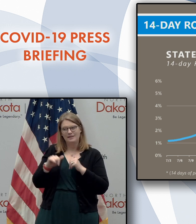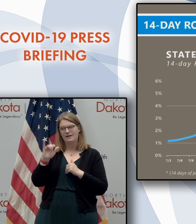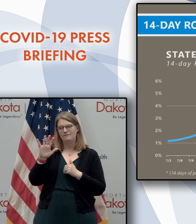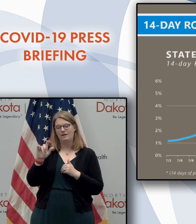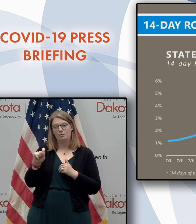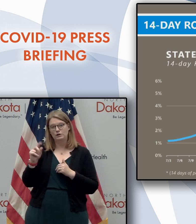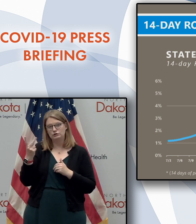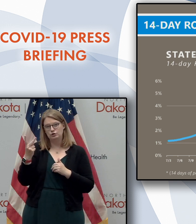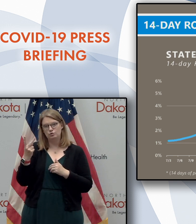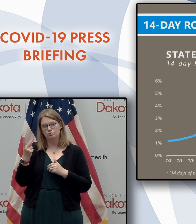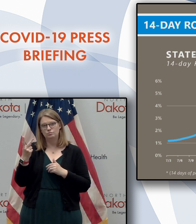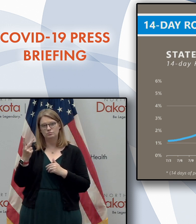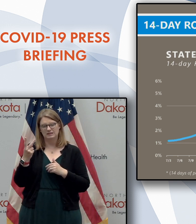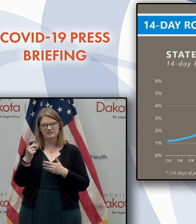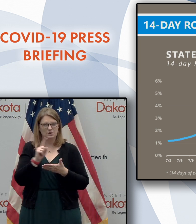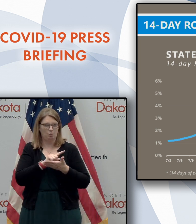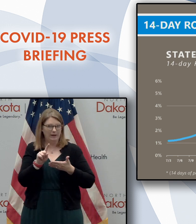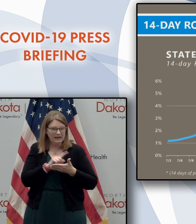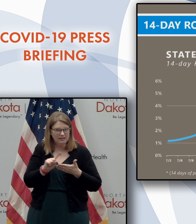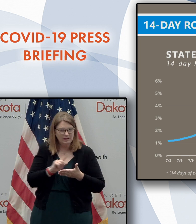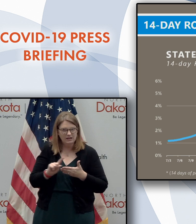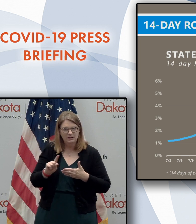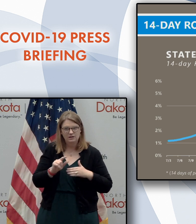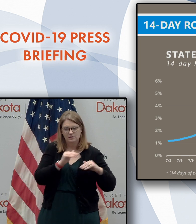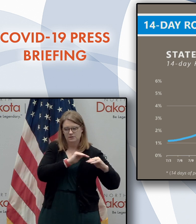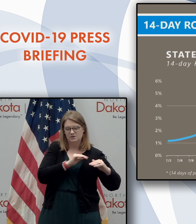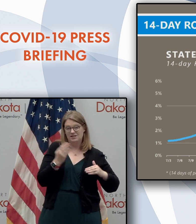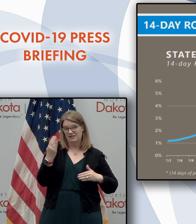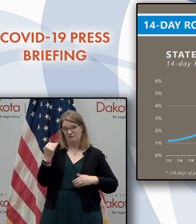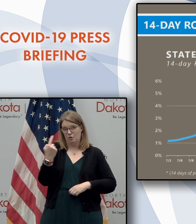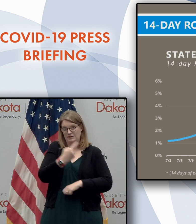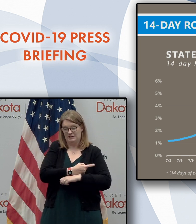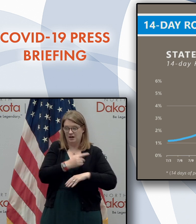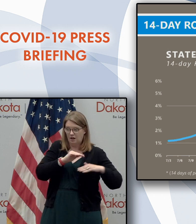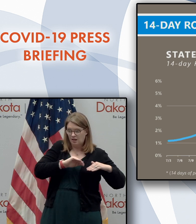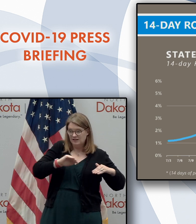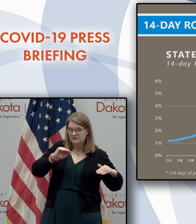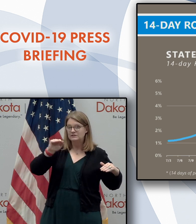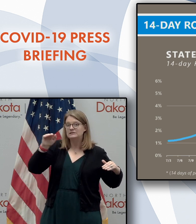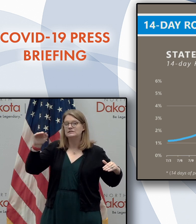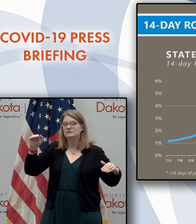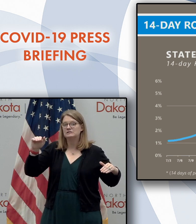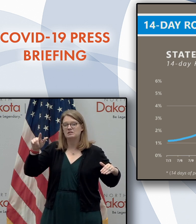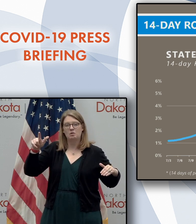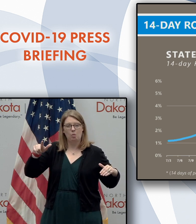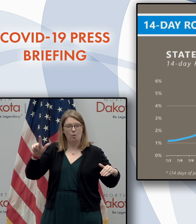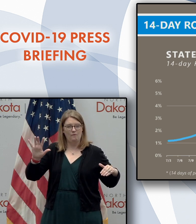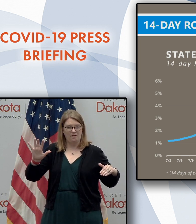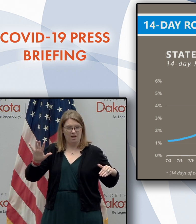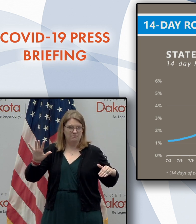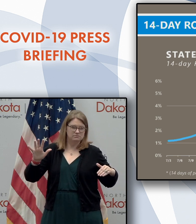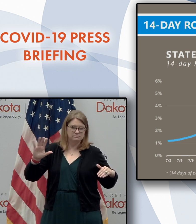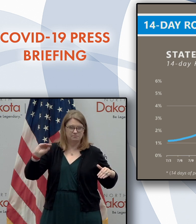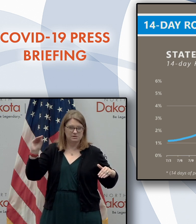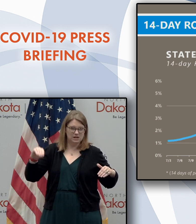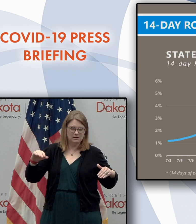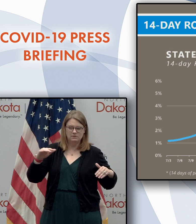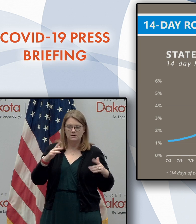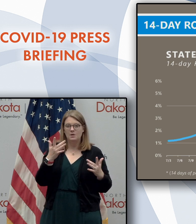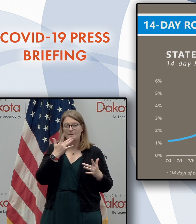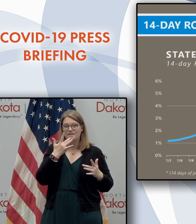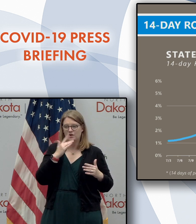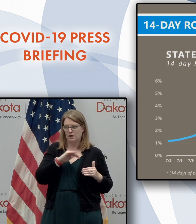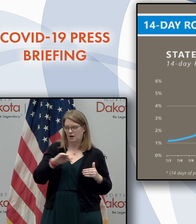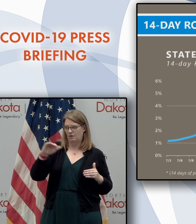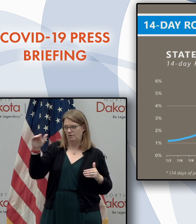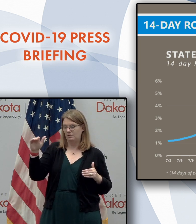.2, which is the weekly. So again, this is a good that we're staying here in the low fives. And we like it when it's going flat, we'd